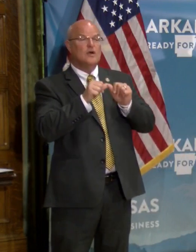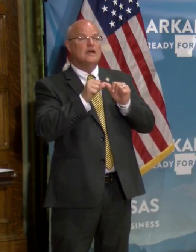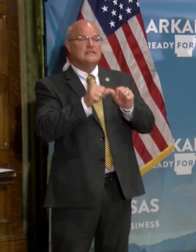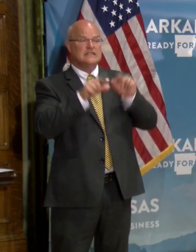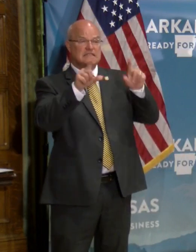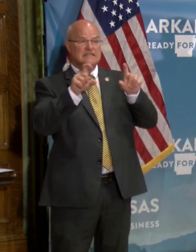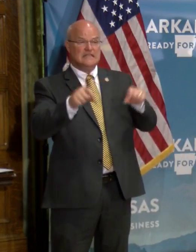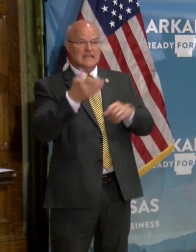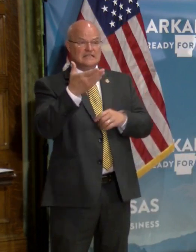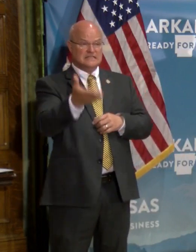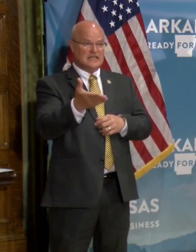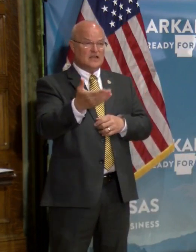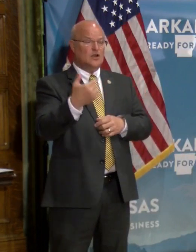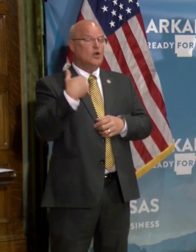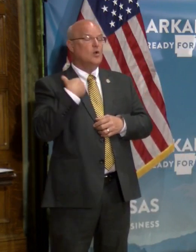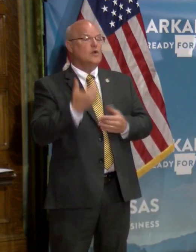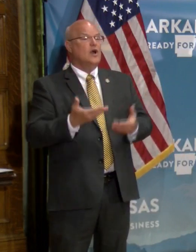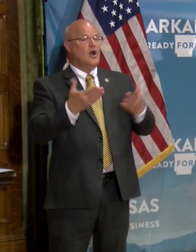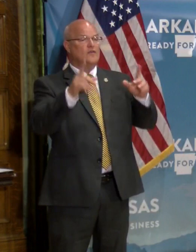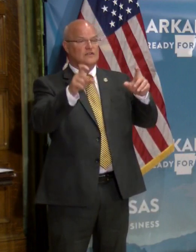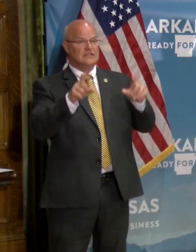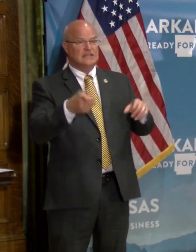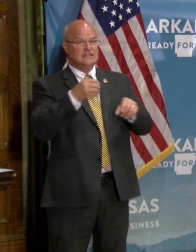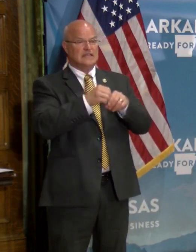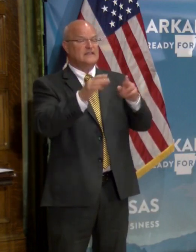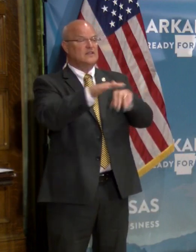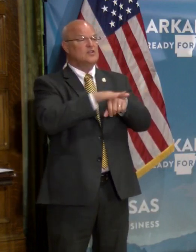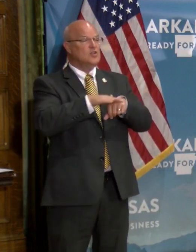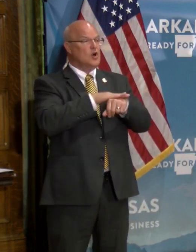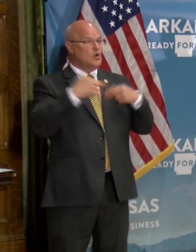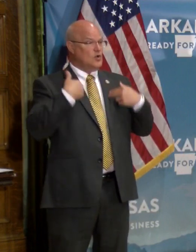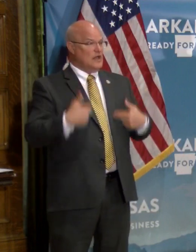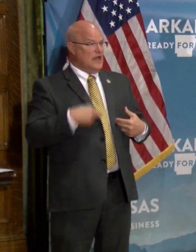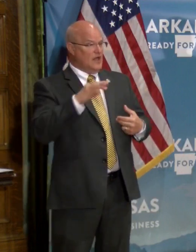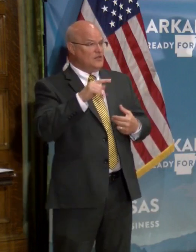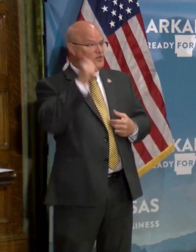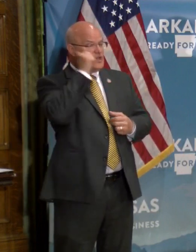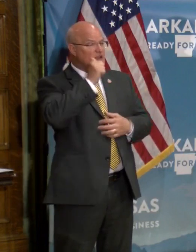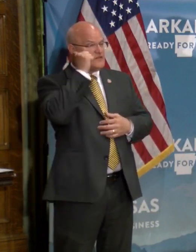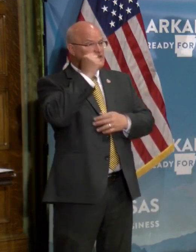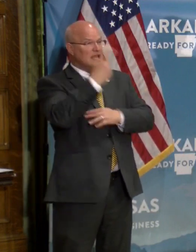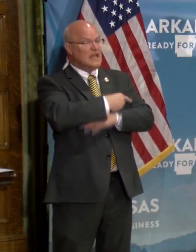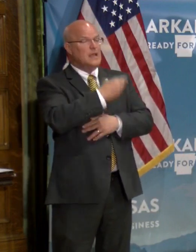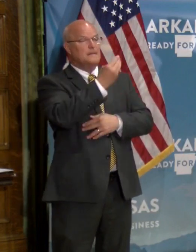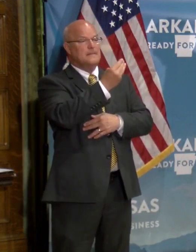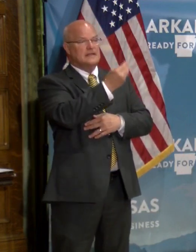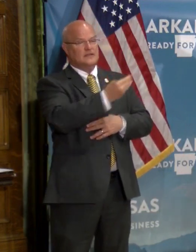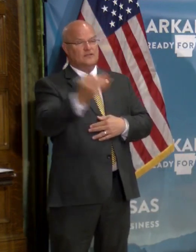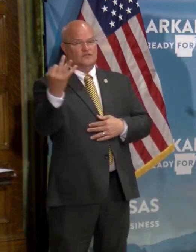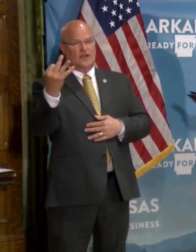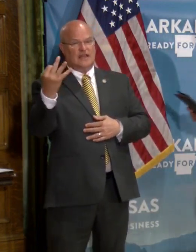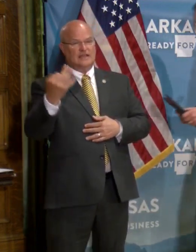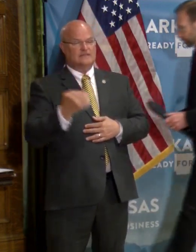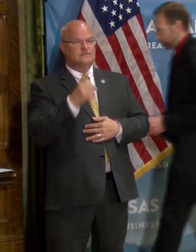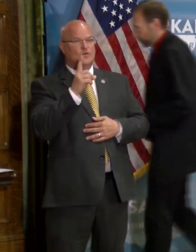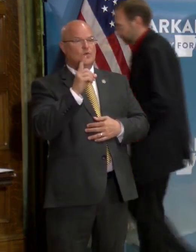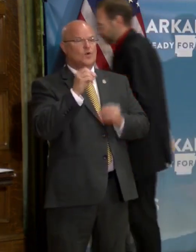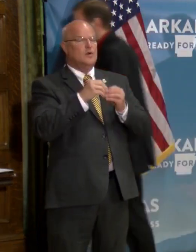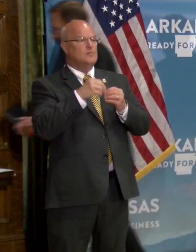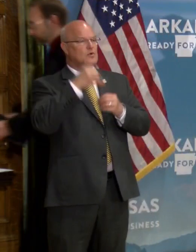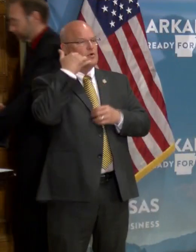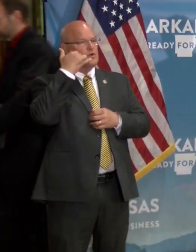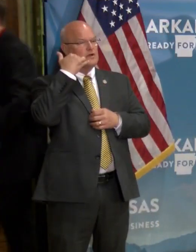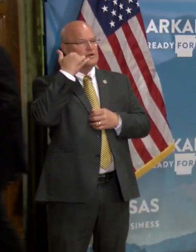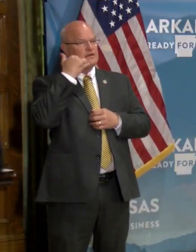continue to test there. Uh, we offer testing there in our local health unit every day, Monday through Friday. All right, one more question